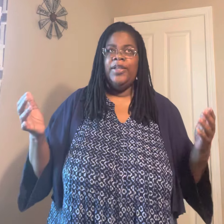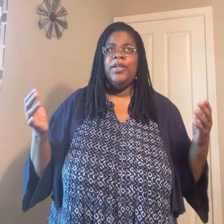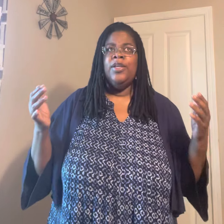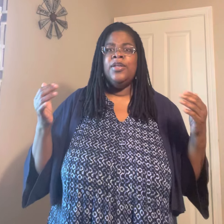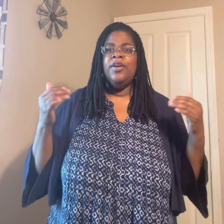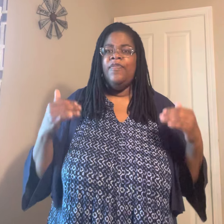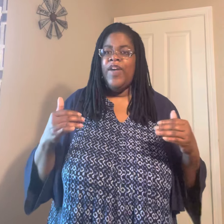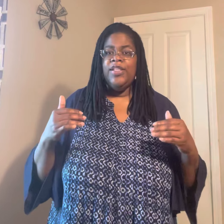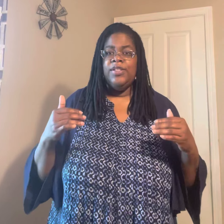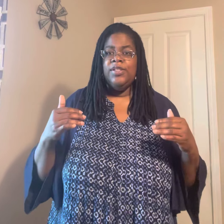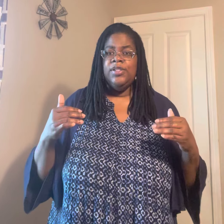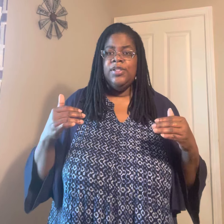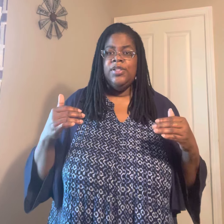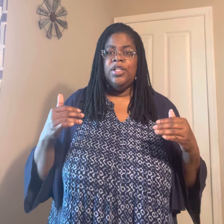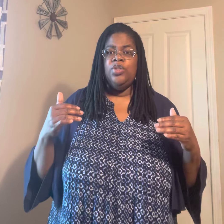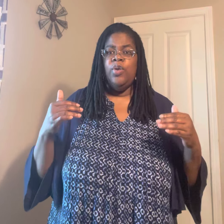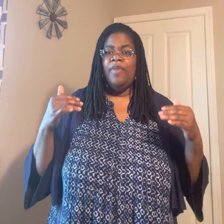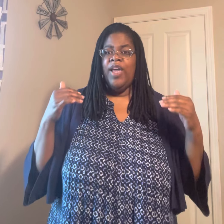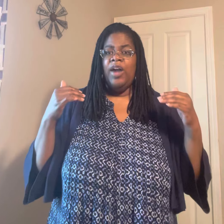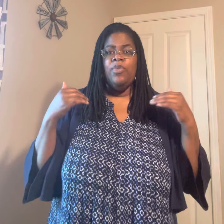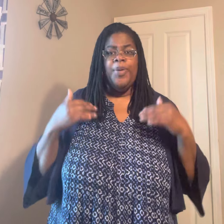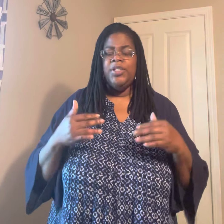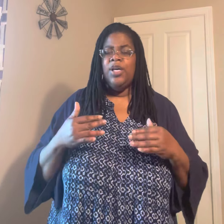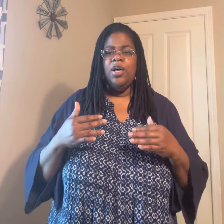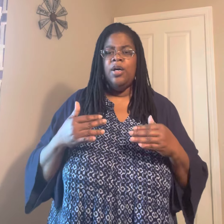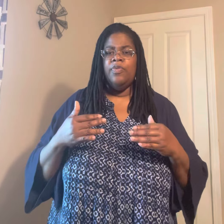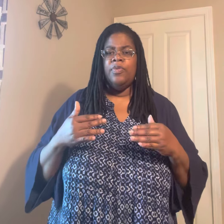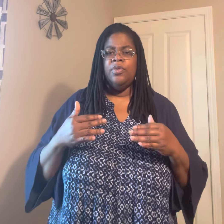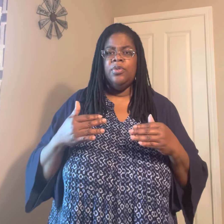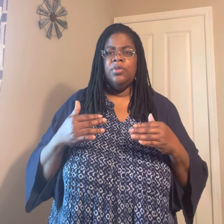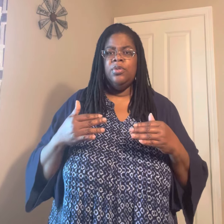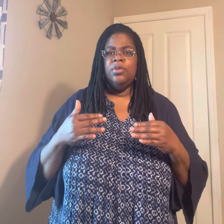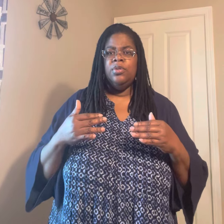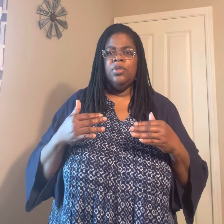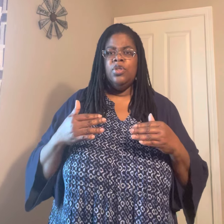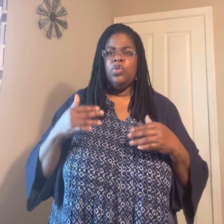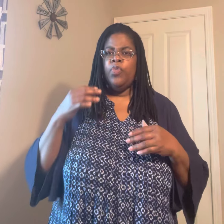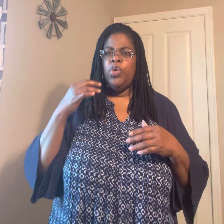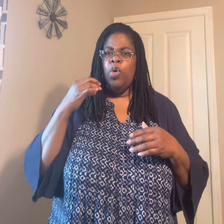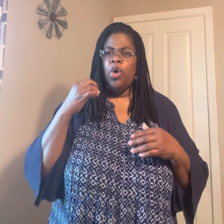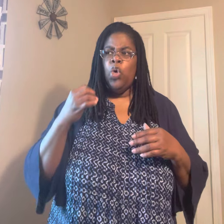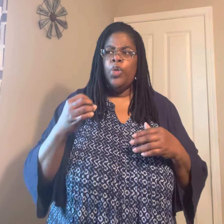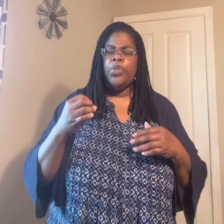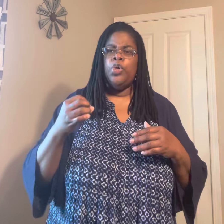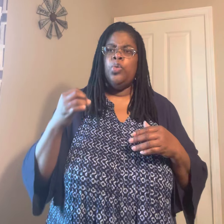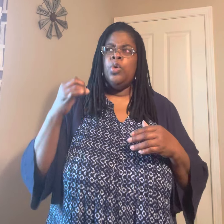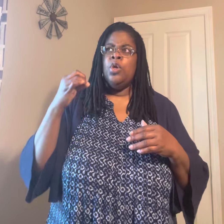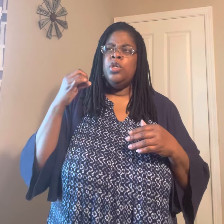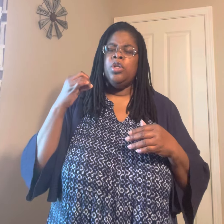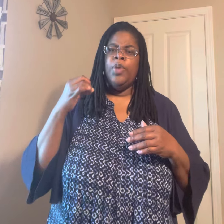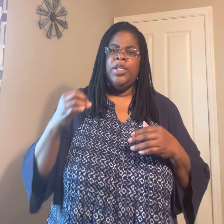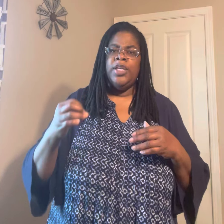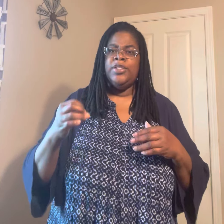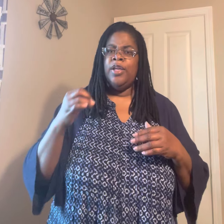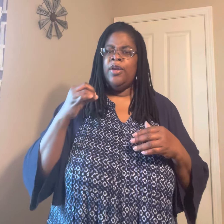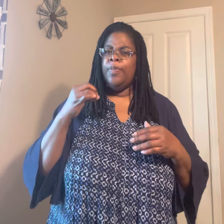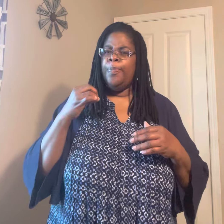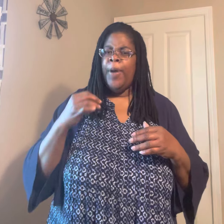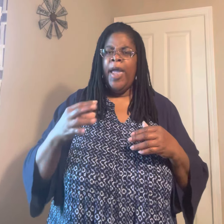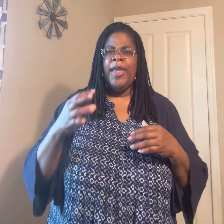confessed. That you have not repented of. So if you are going through. Some unnecessary pain